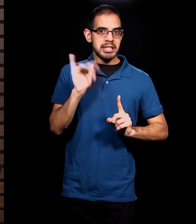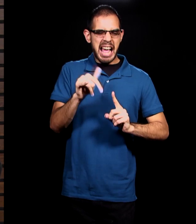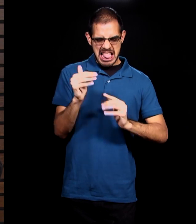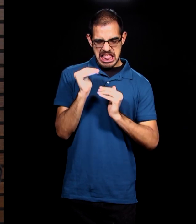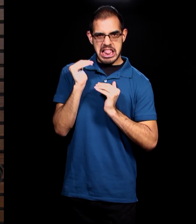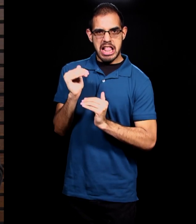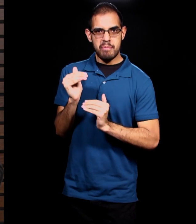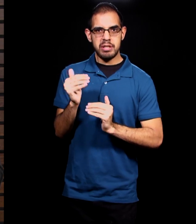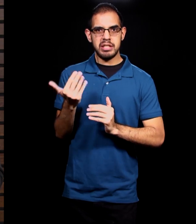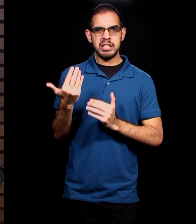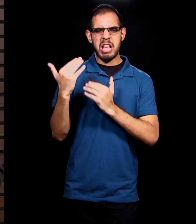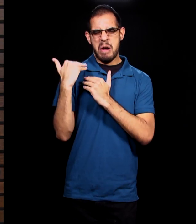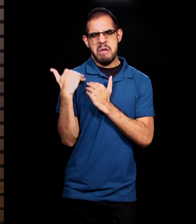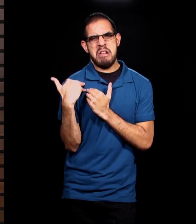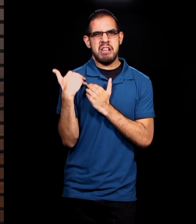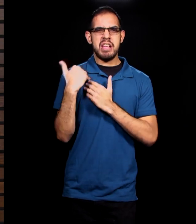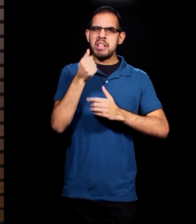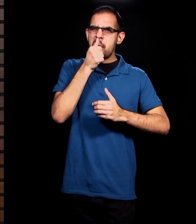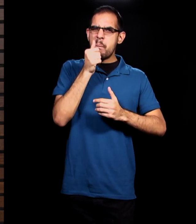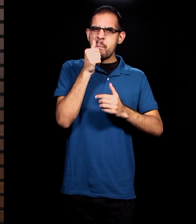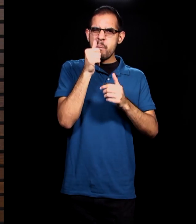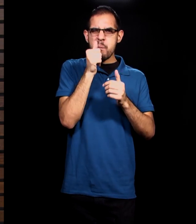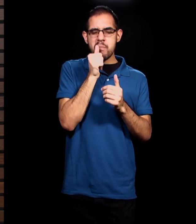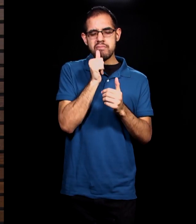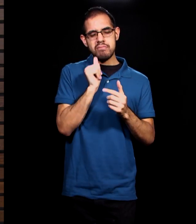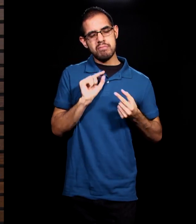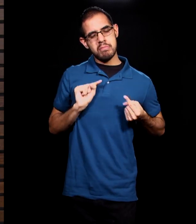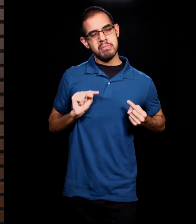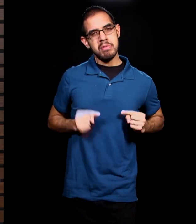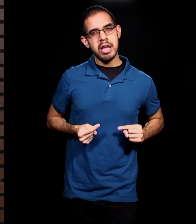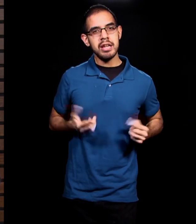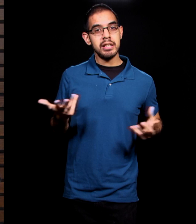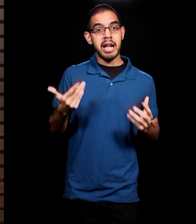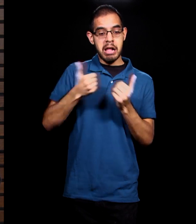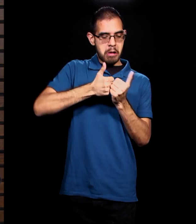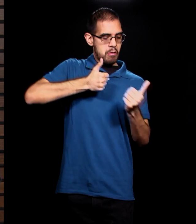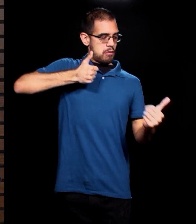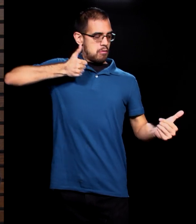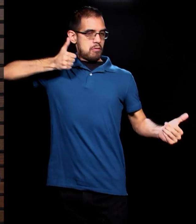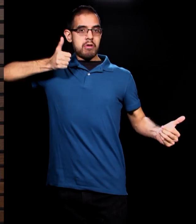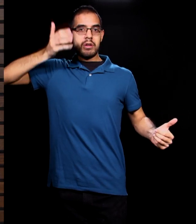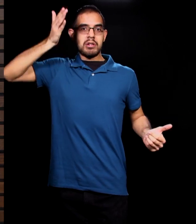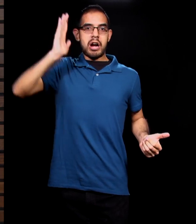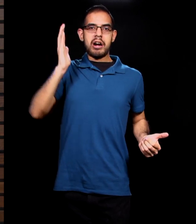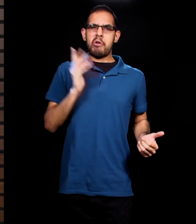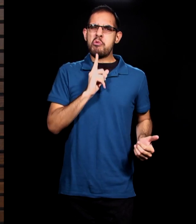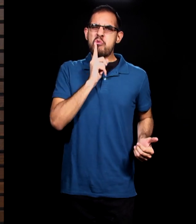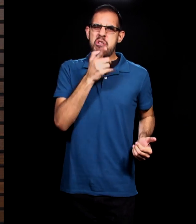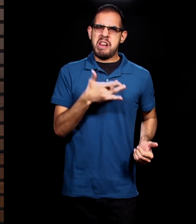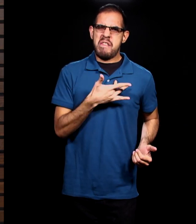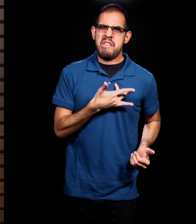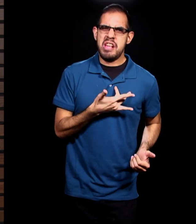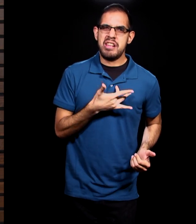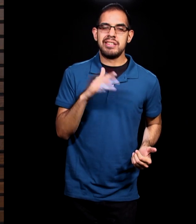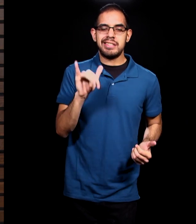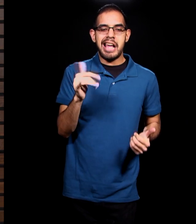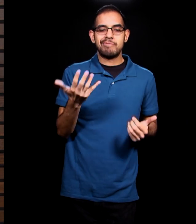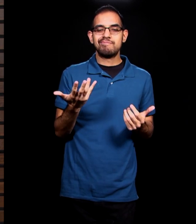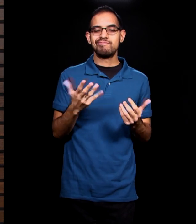weight and the pain and the gravity of what being apart from God truly is. It softens the condition of not knowing